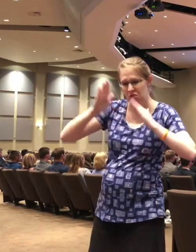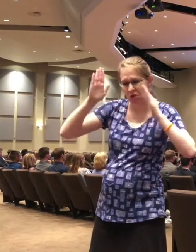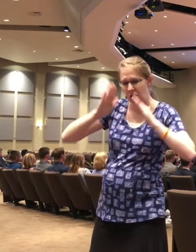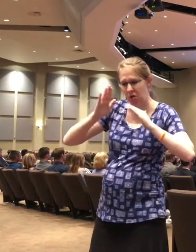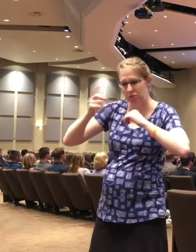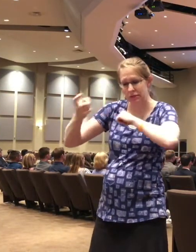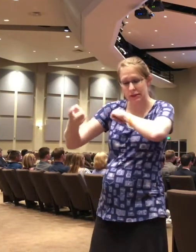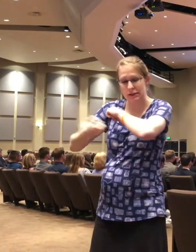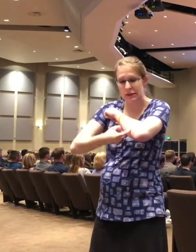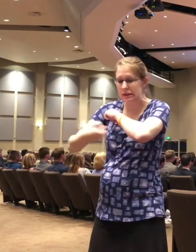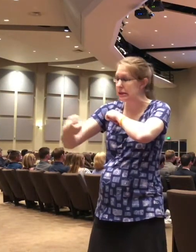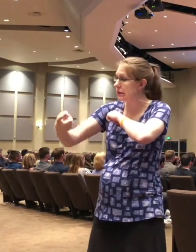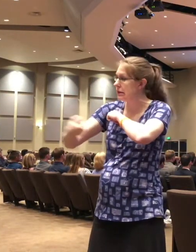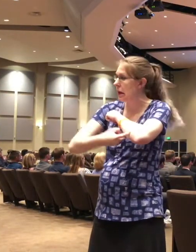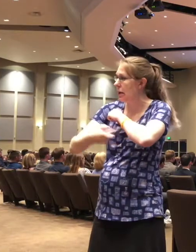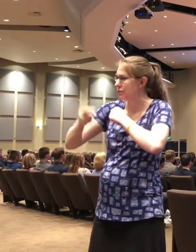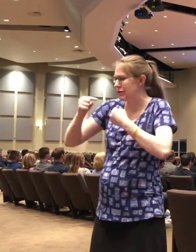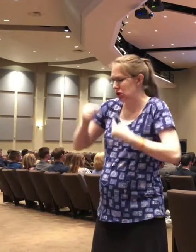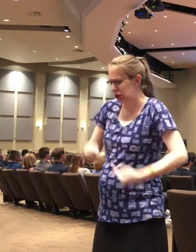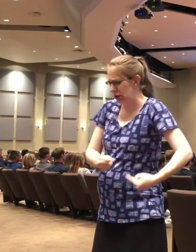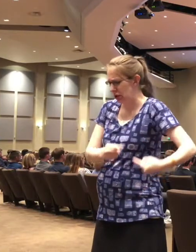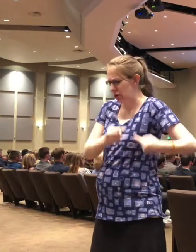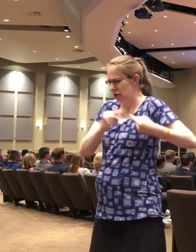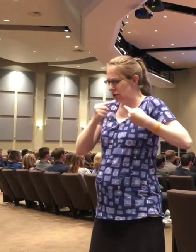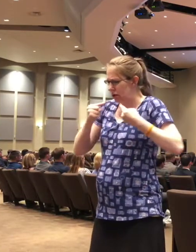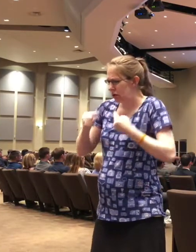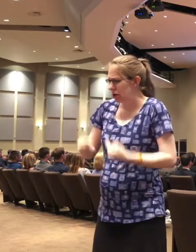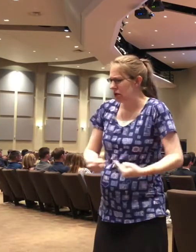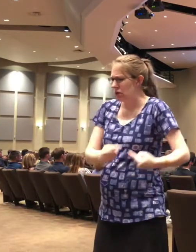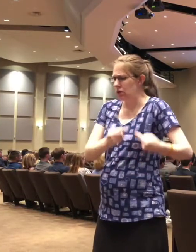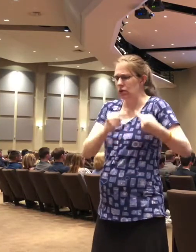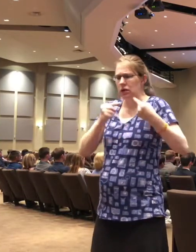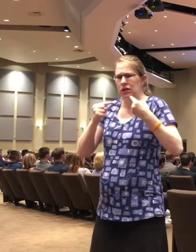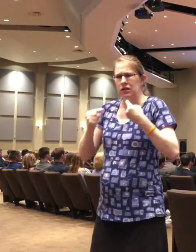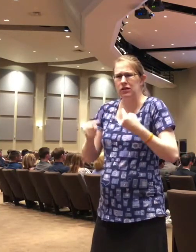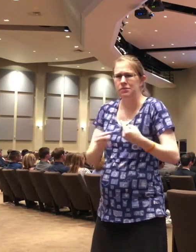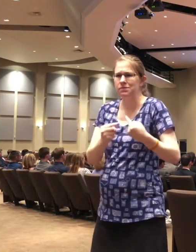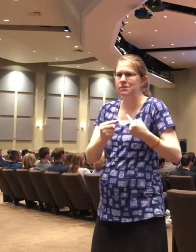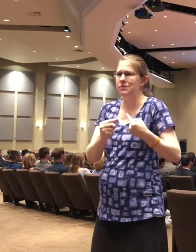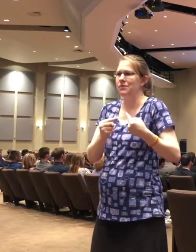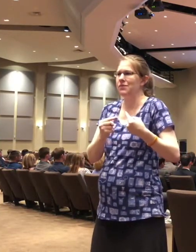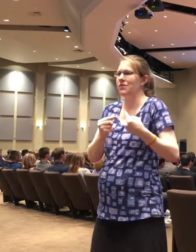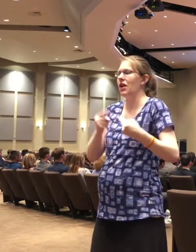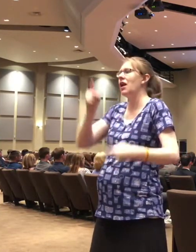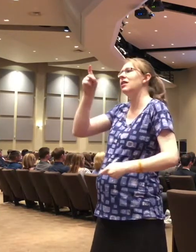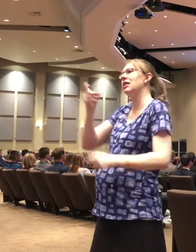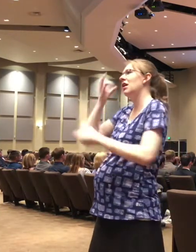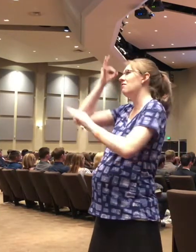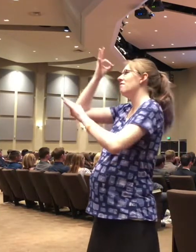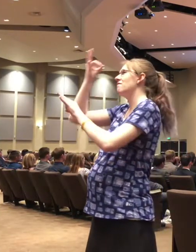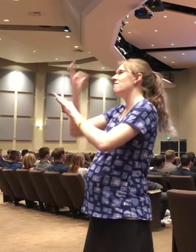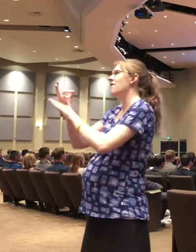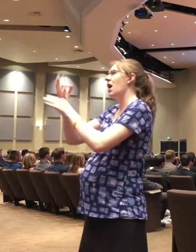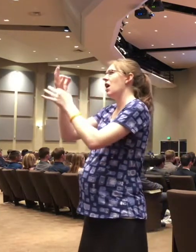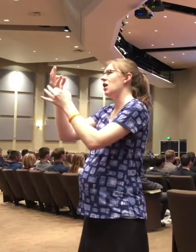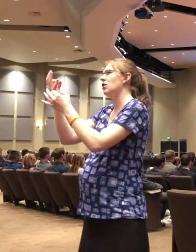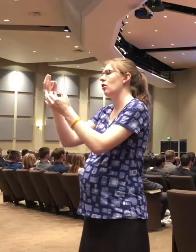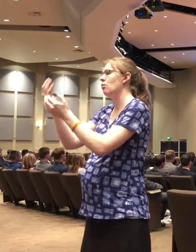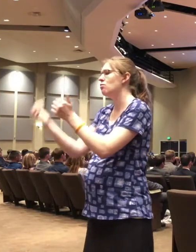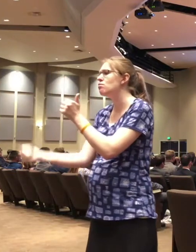temptations. That's when faith is really put to